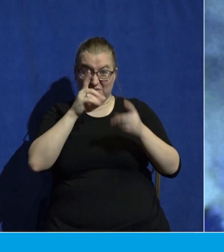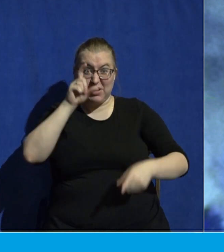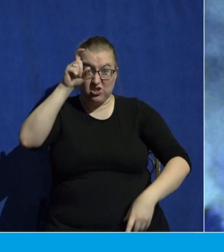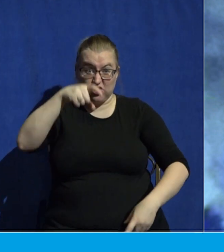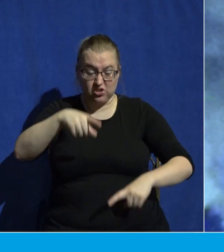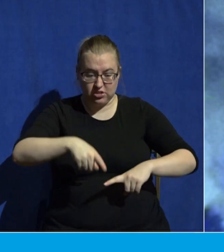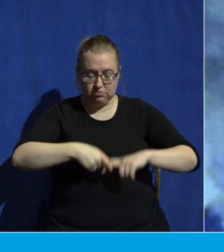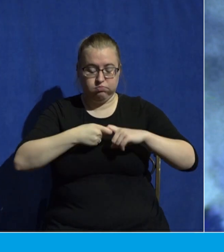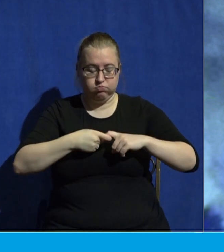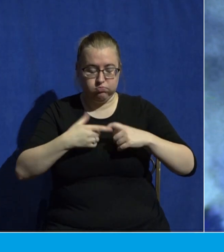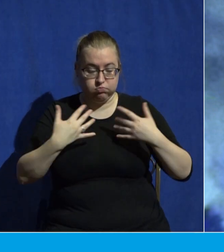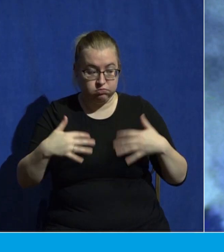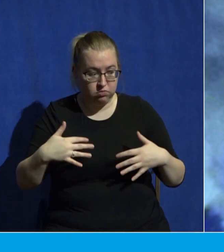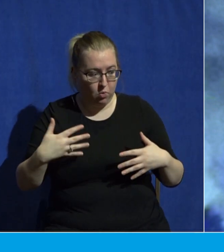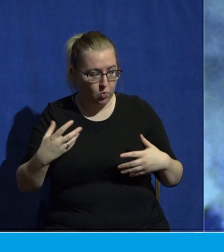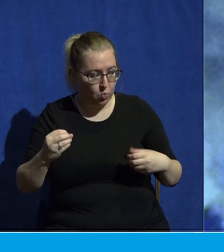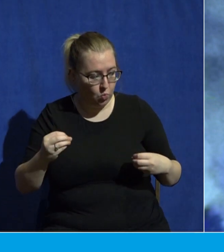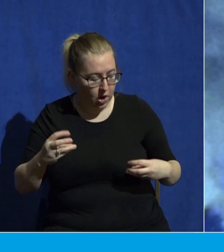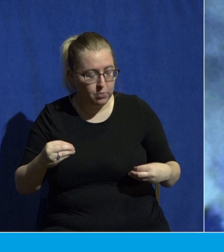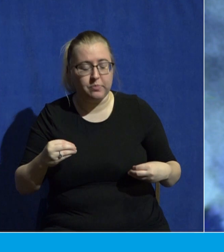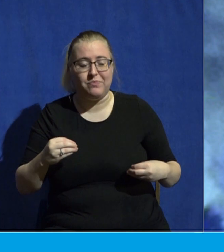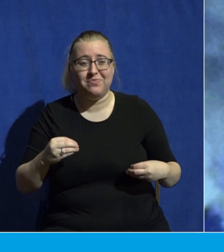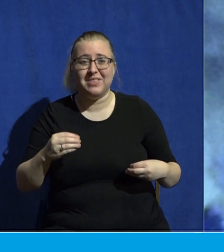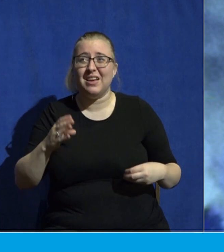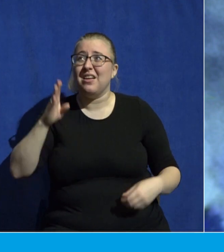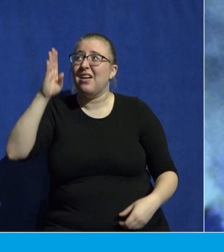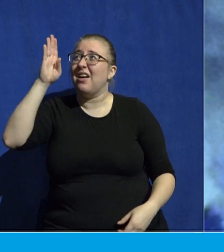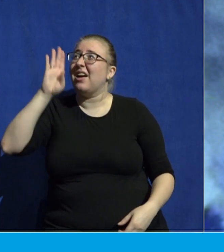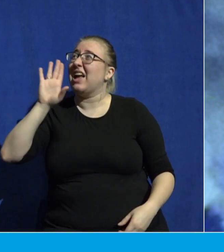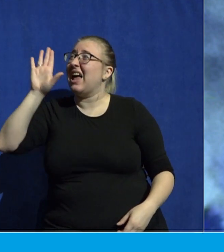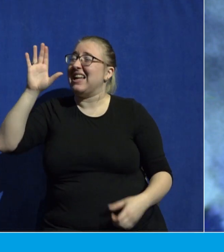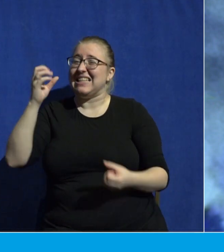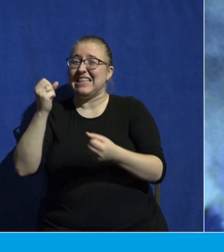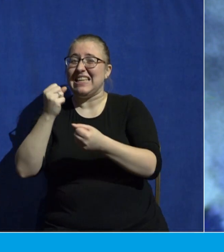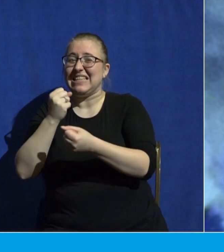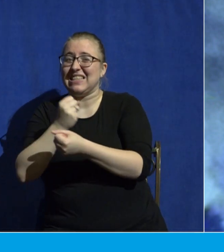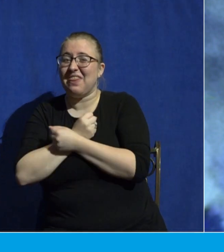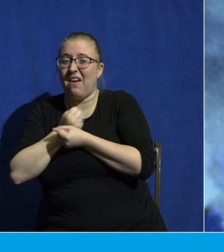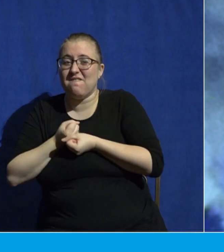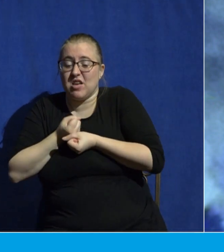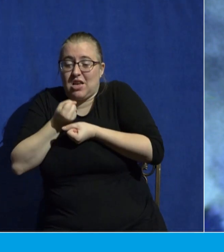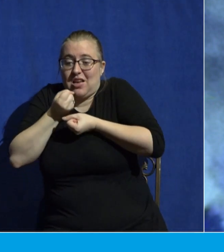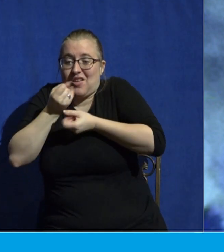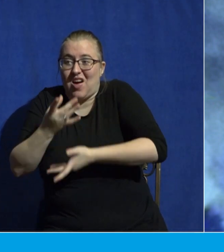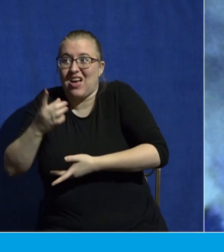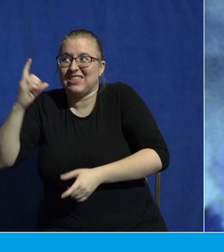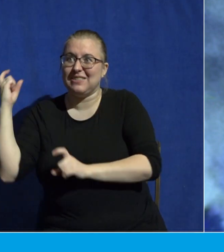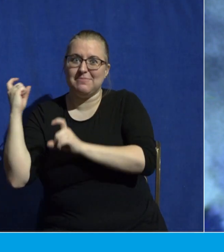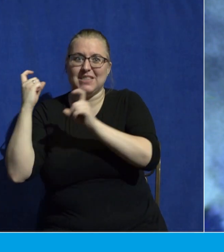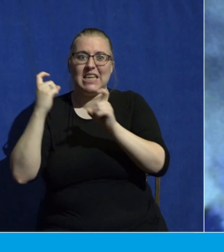God's love moved him to give us what we did not deserve.